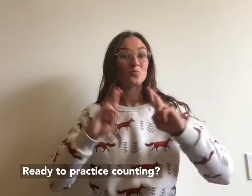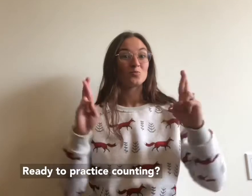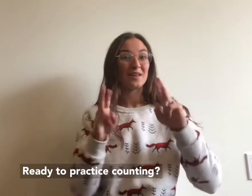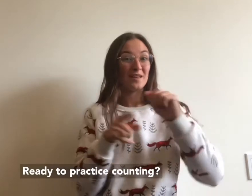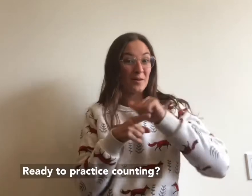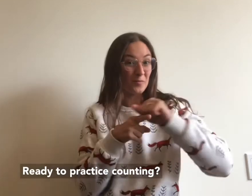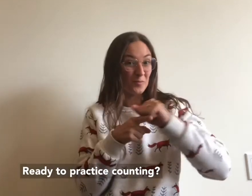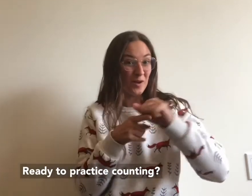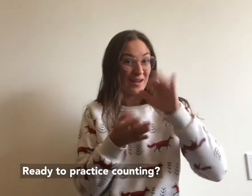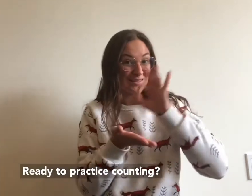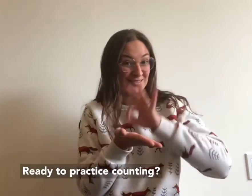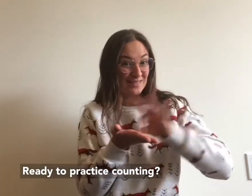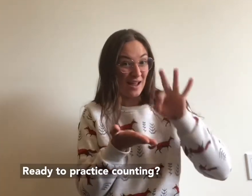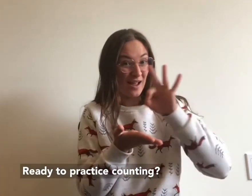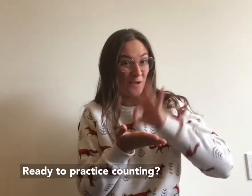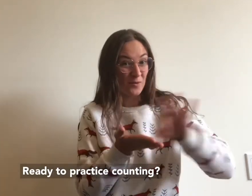Ready to practice counting?